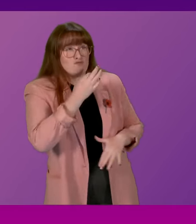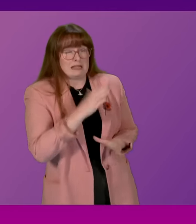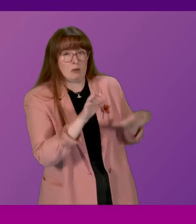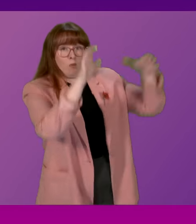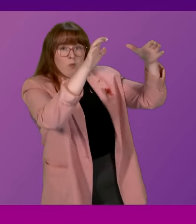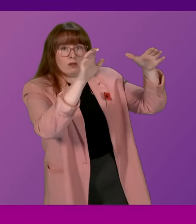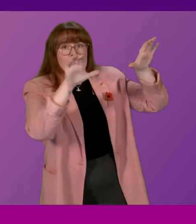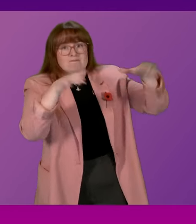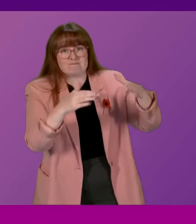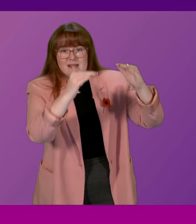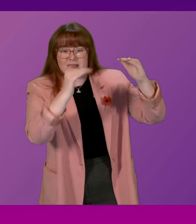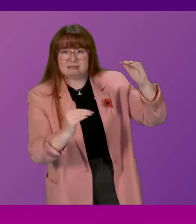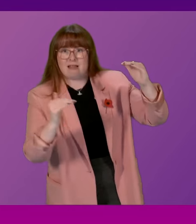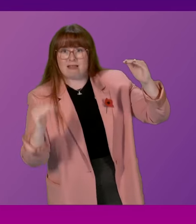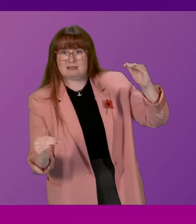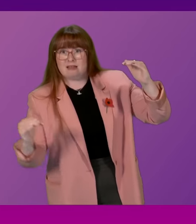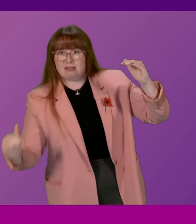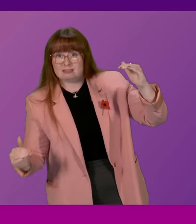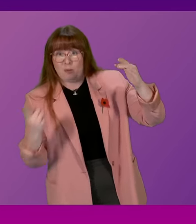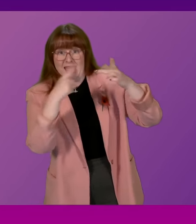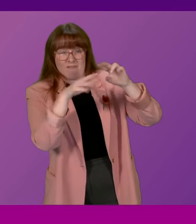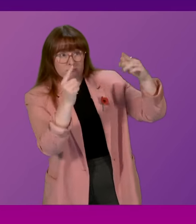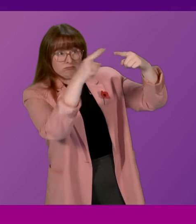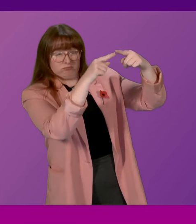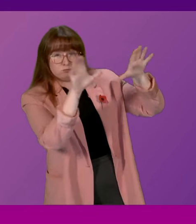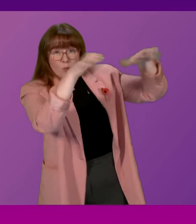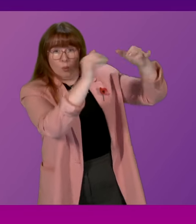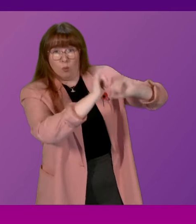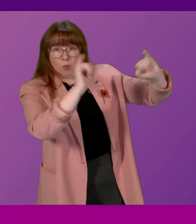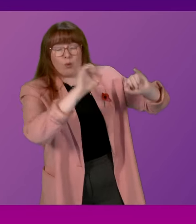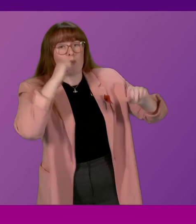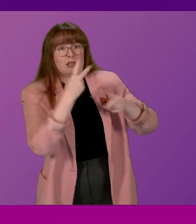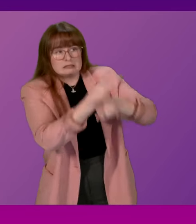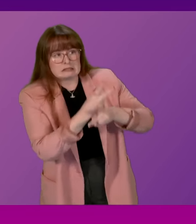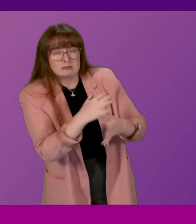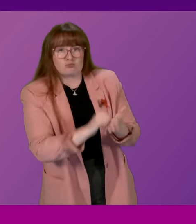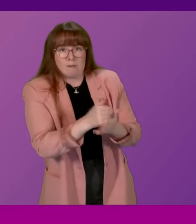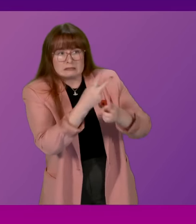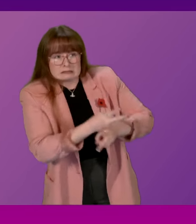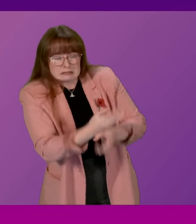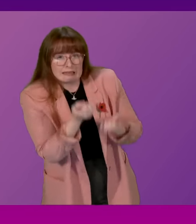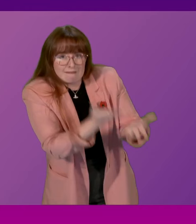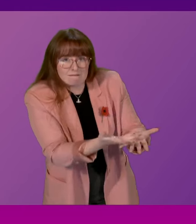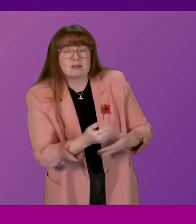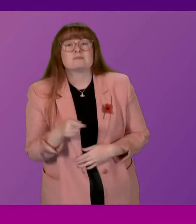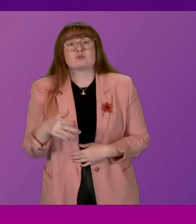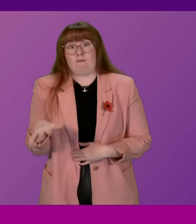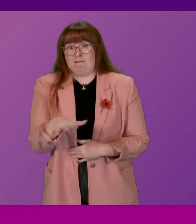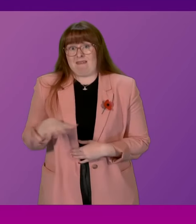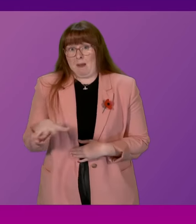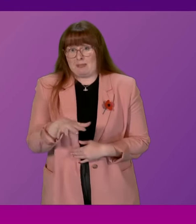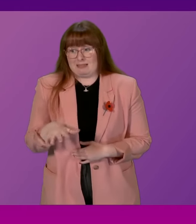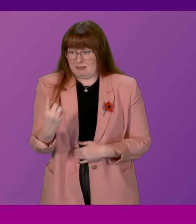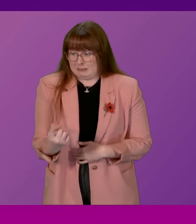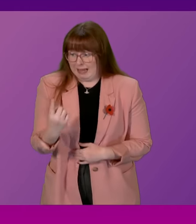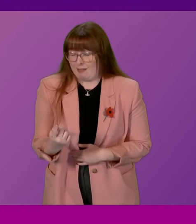being given further clinical oversight. If there are particular parents and families who feel that